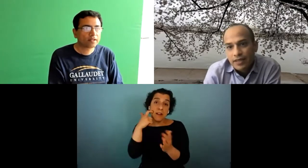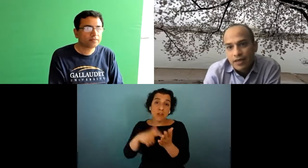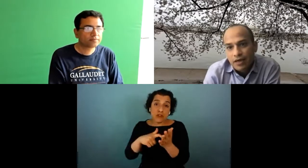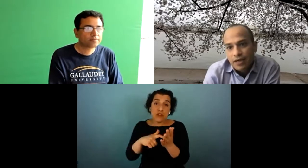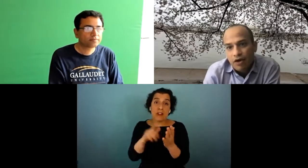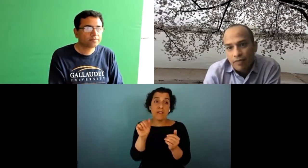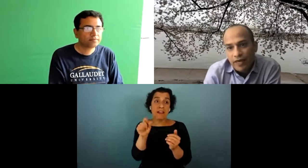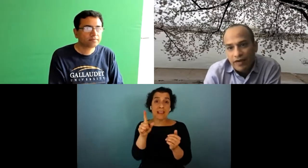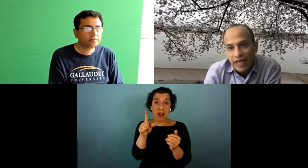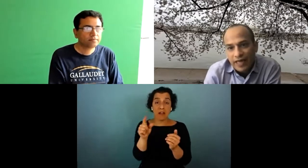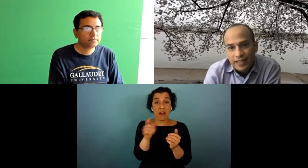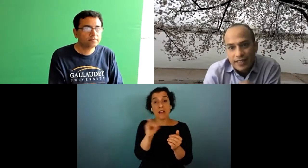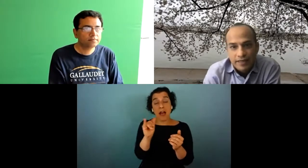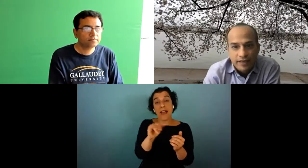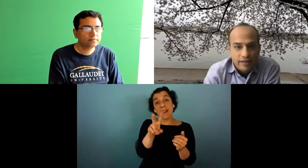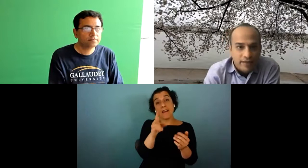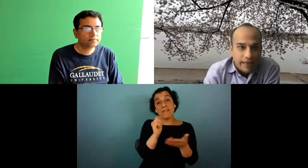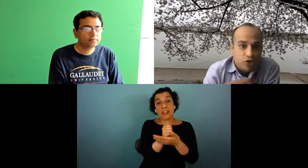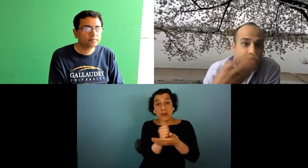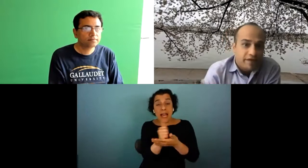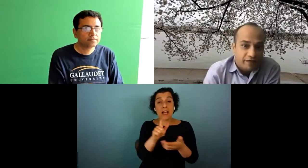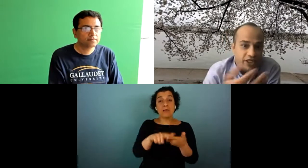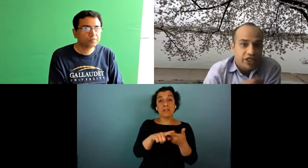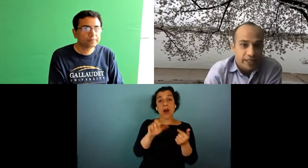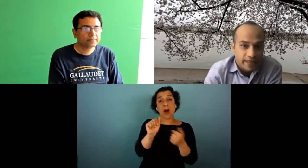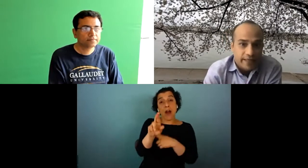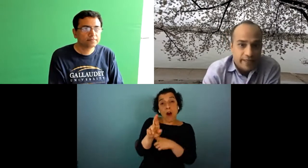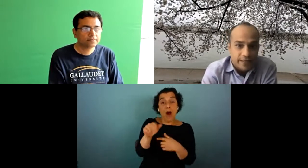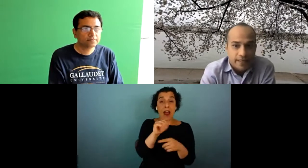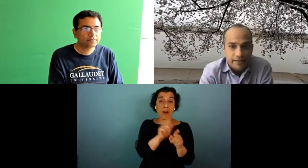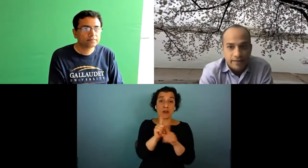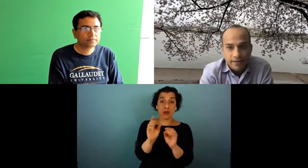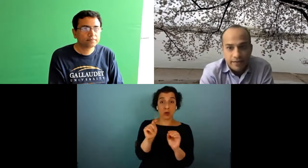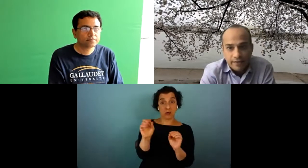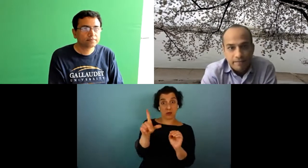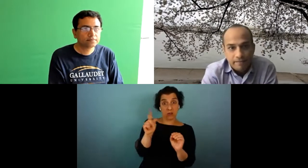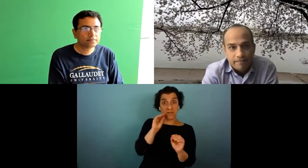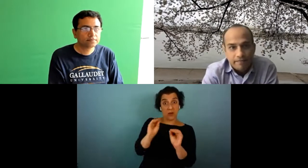uh augmented reality and tools for teaching asl